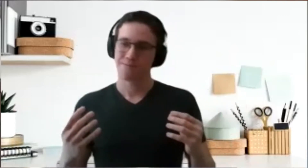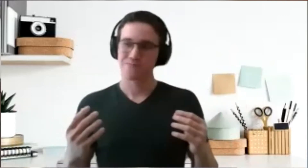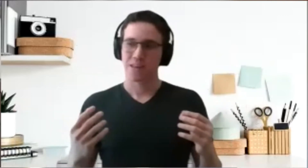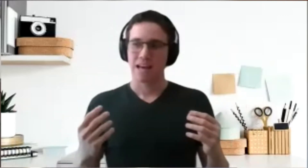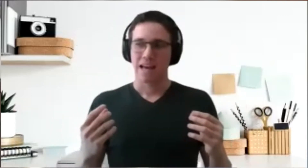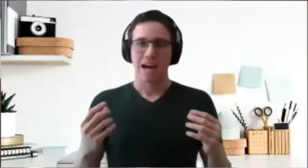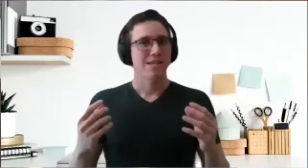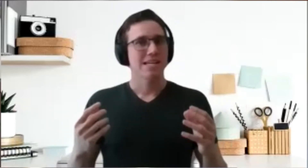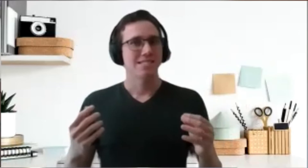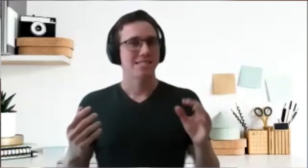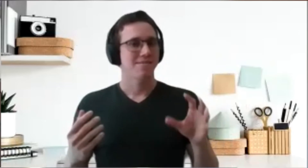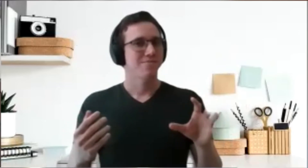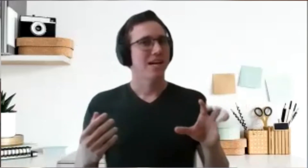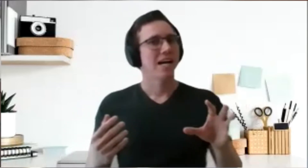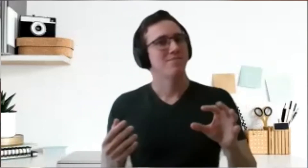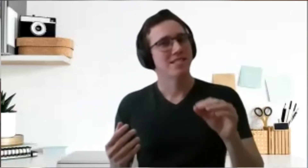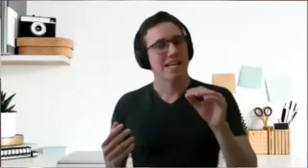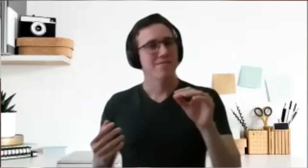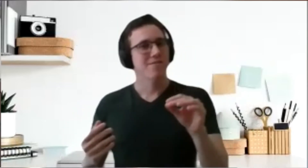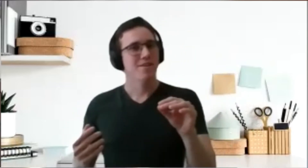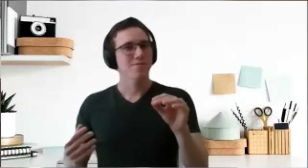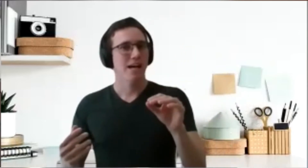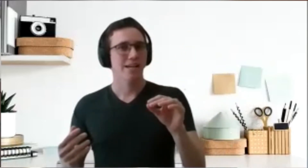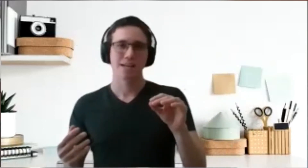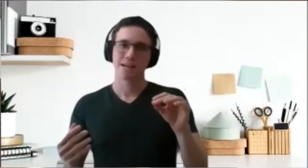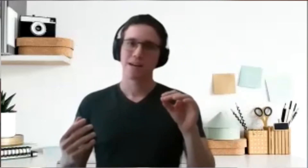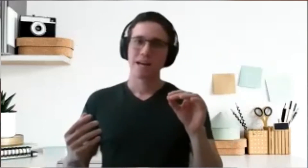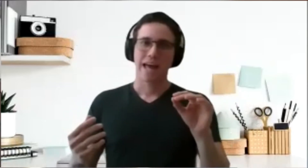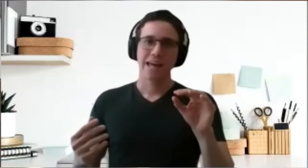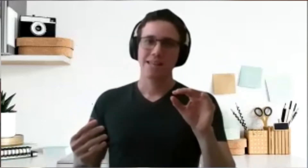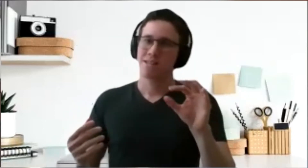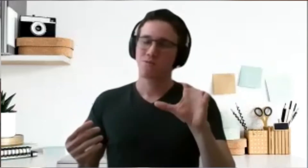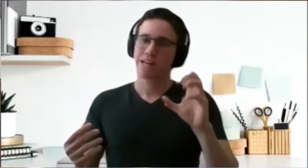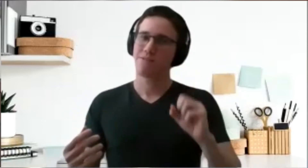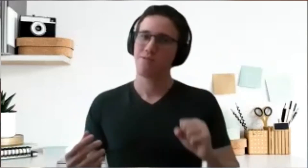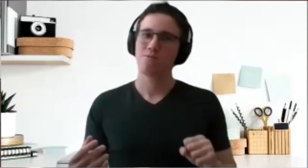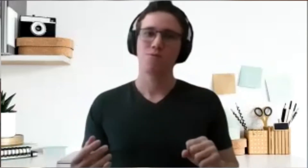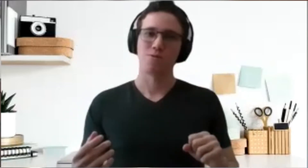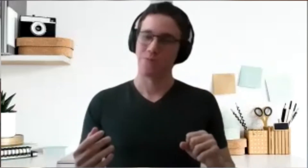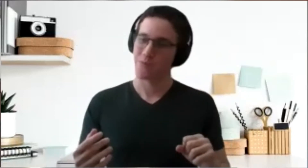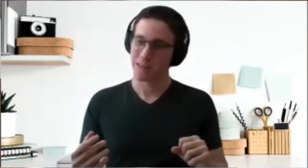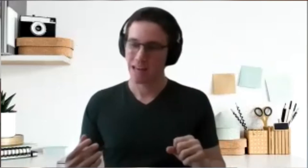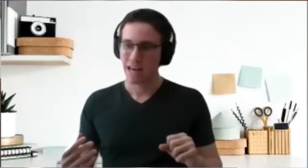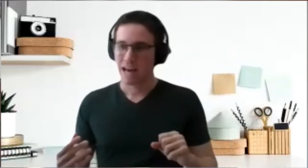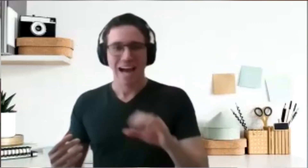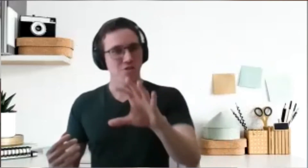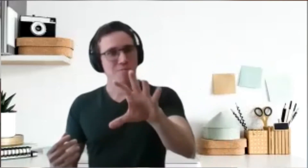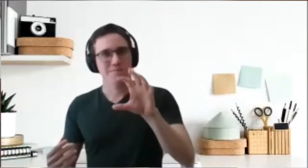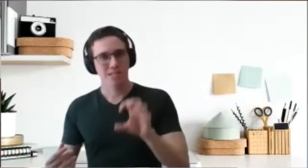I realized that sometimes it can feel like an ungrateful role. I don't mean about